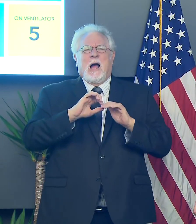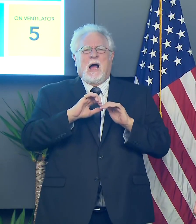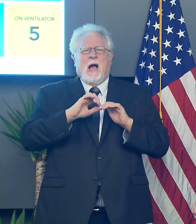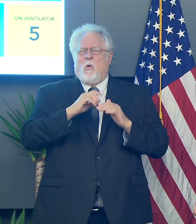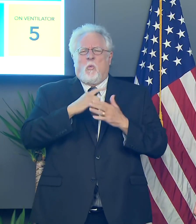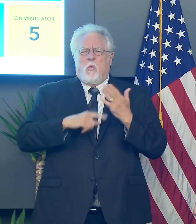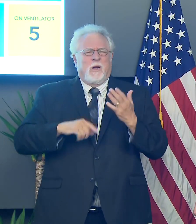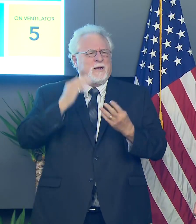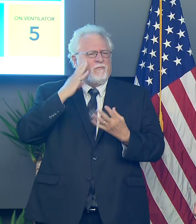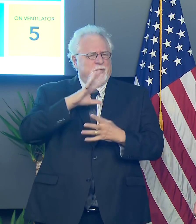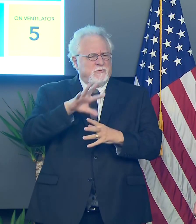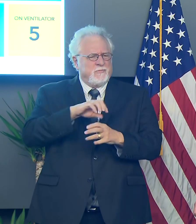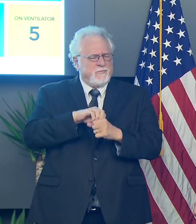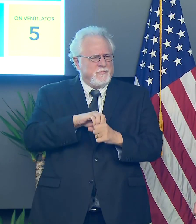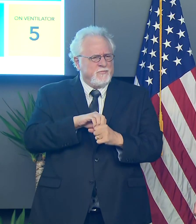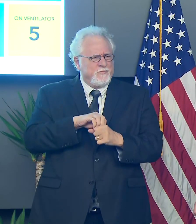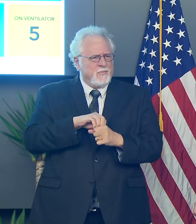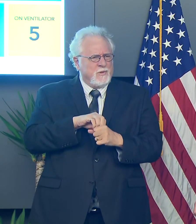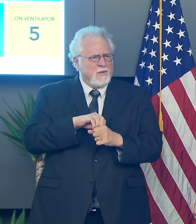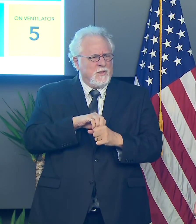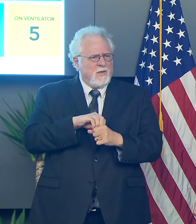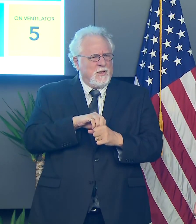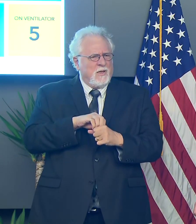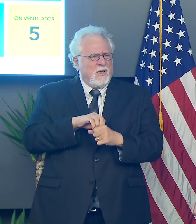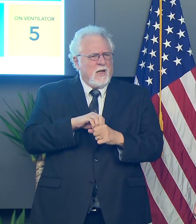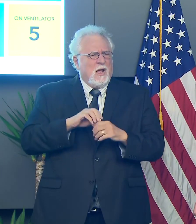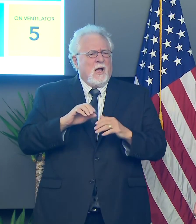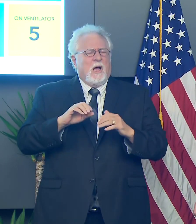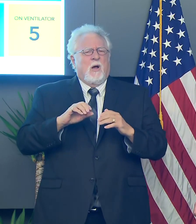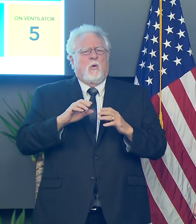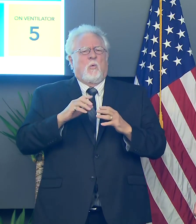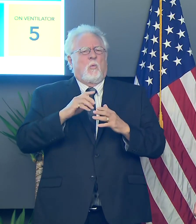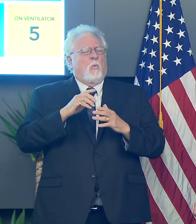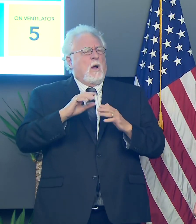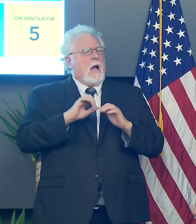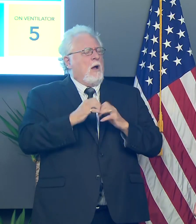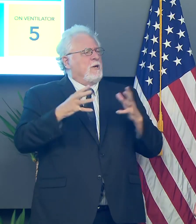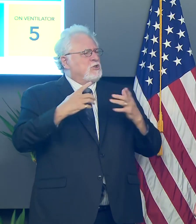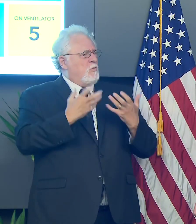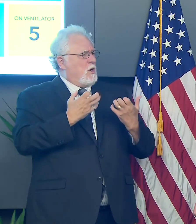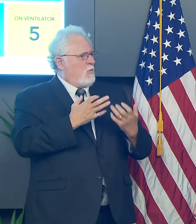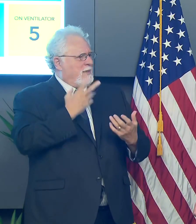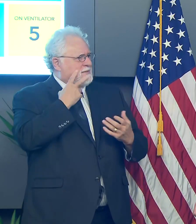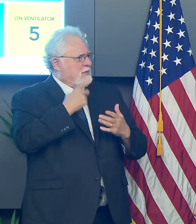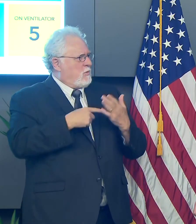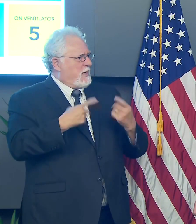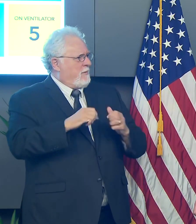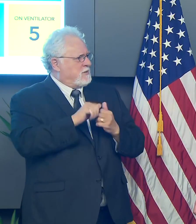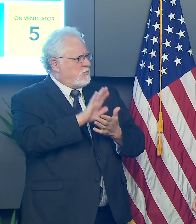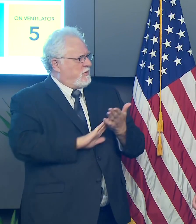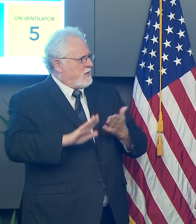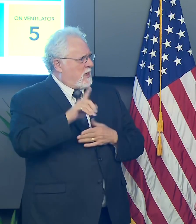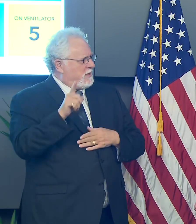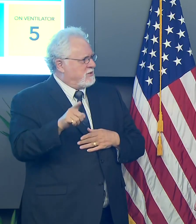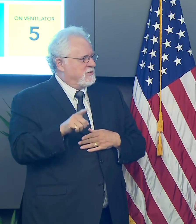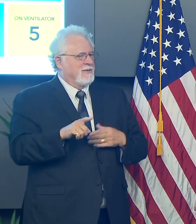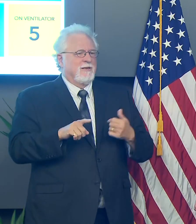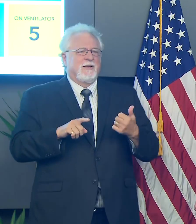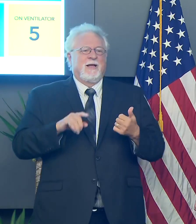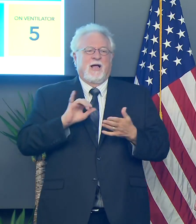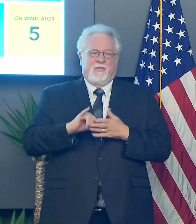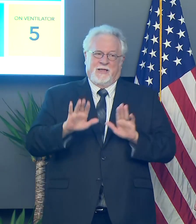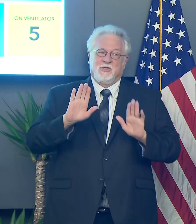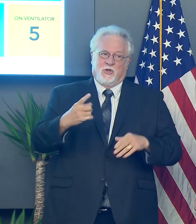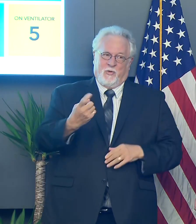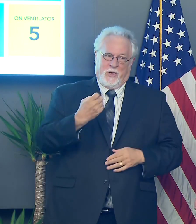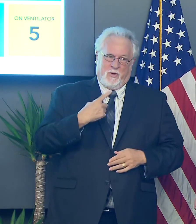much are you going to want to wait and see what's going on with college campuses and K-12 schools before you do that? Melinda, that, that is